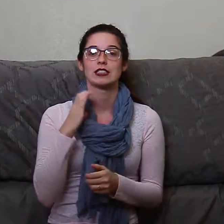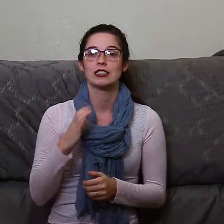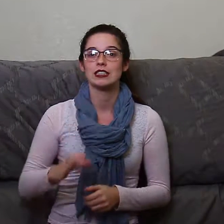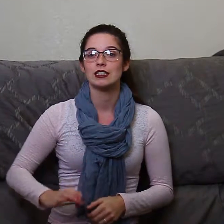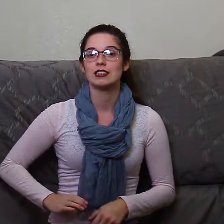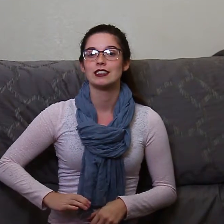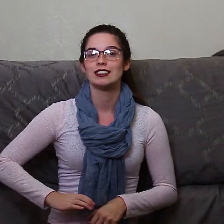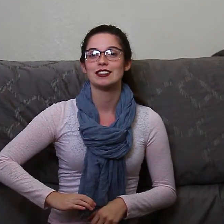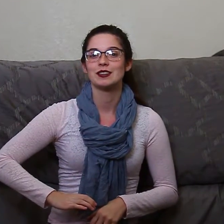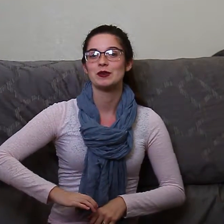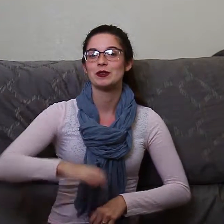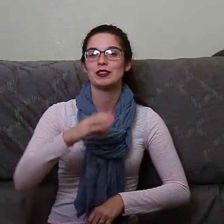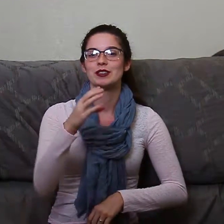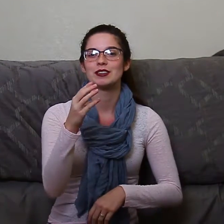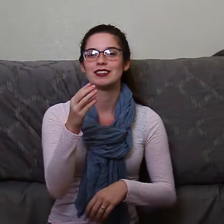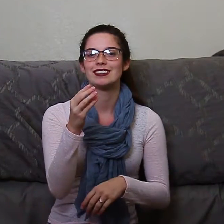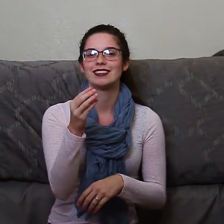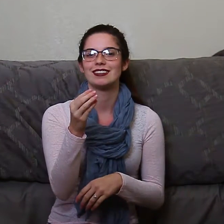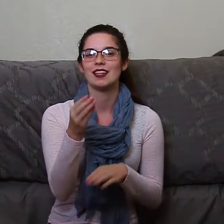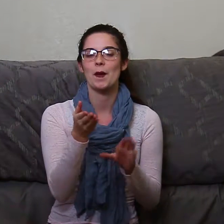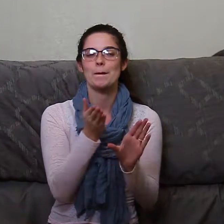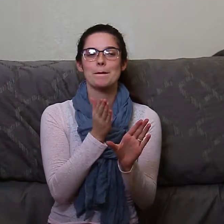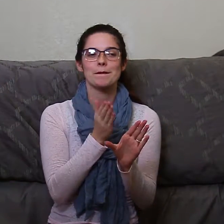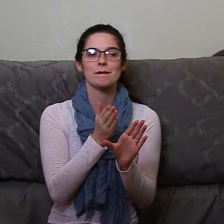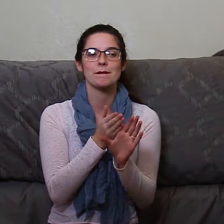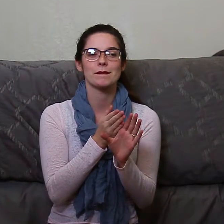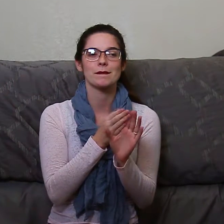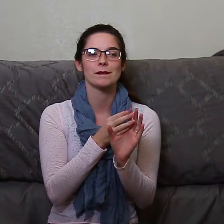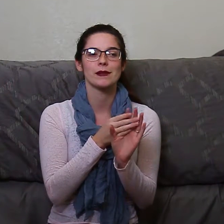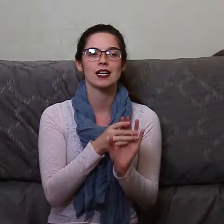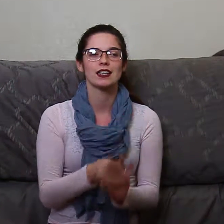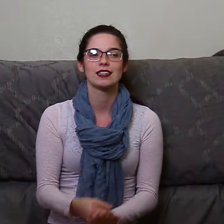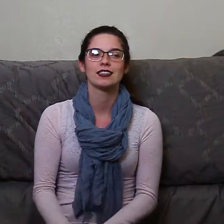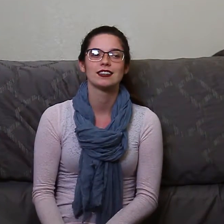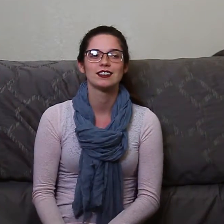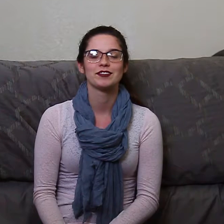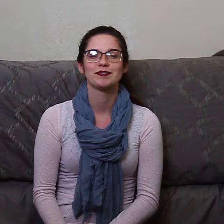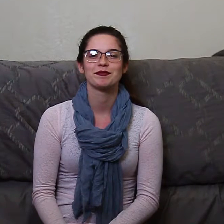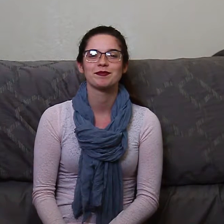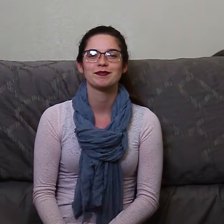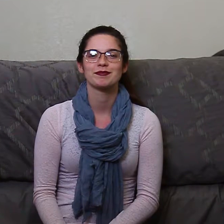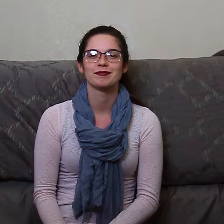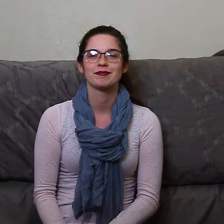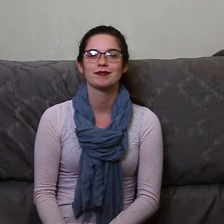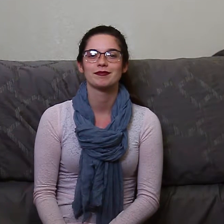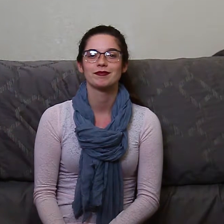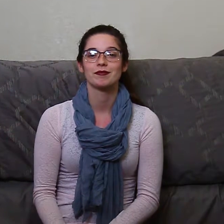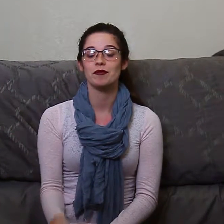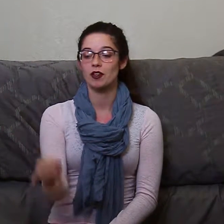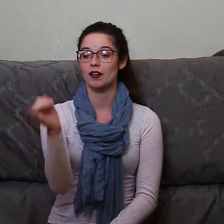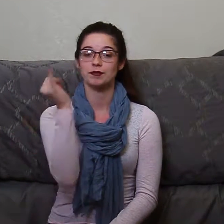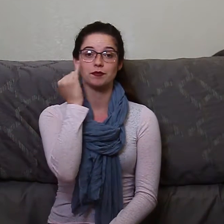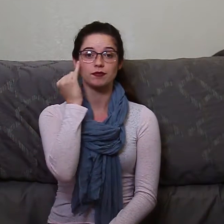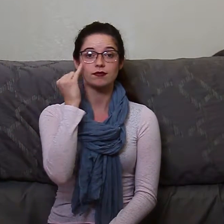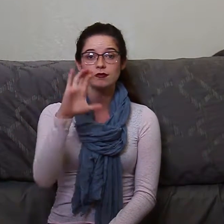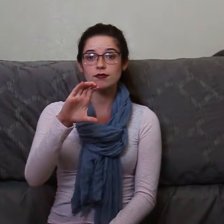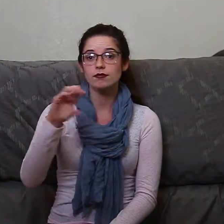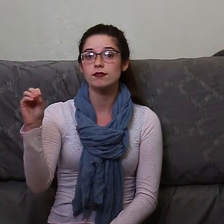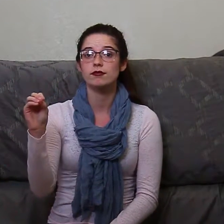colorist, or merchandiser for a major company or brand, you'd consult WGSN to figure out what colors will be in and what